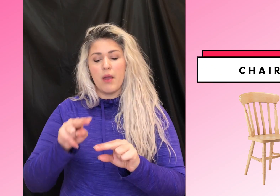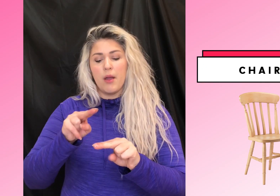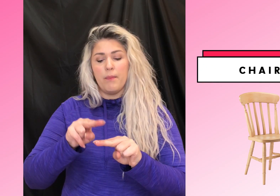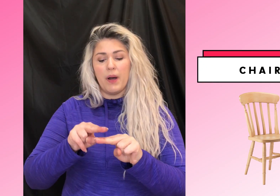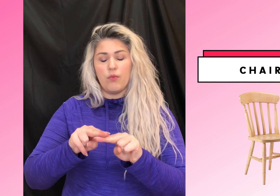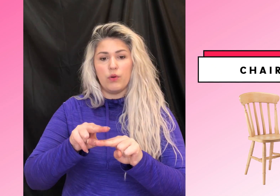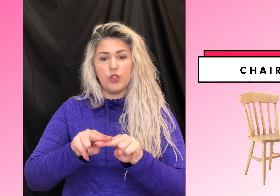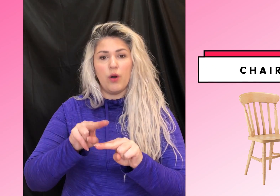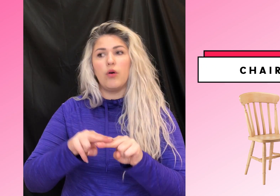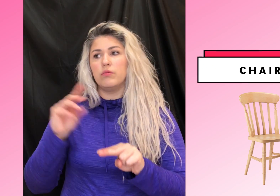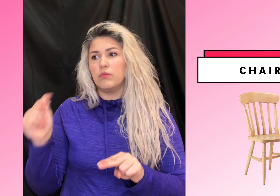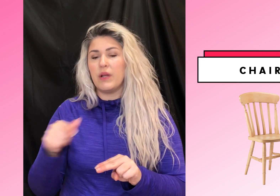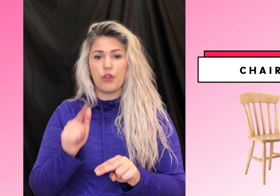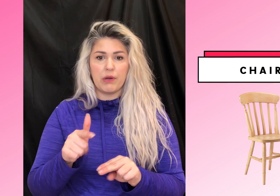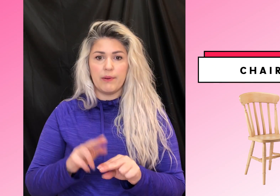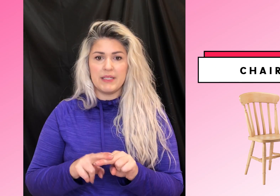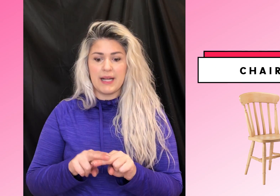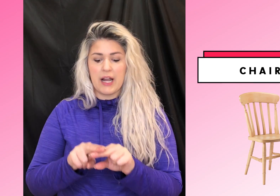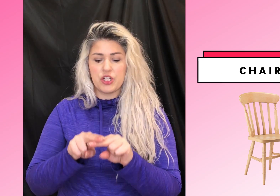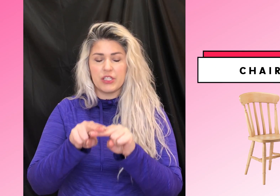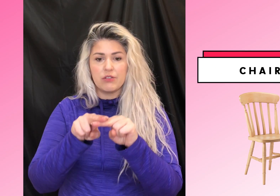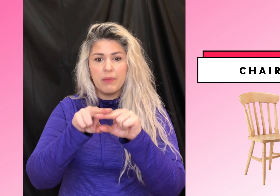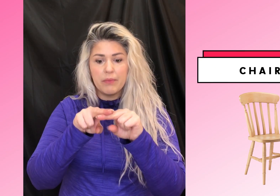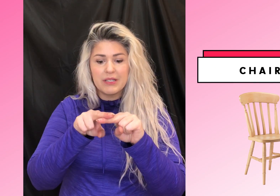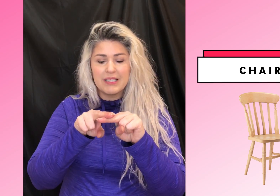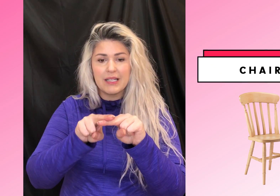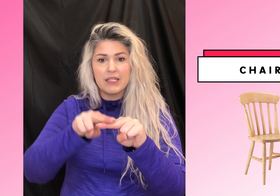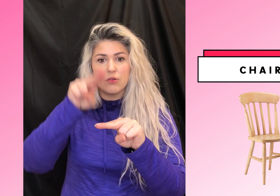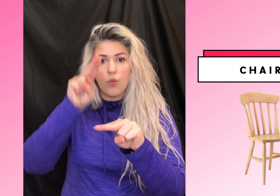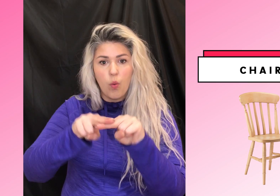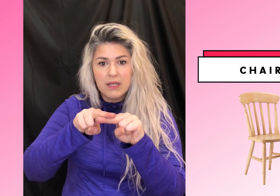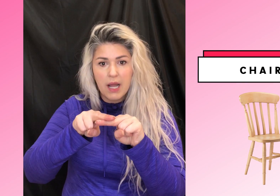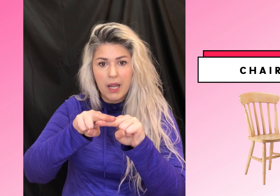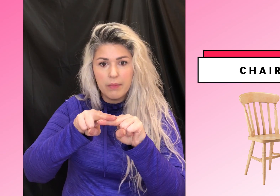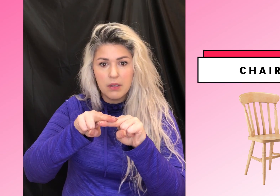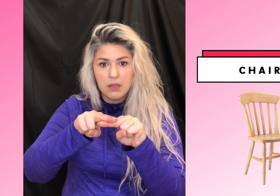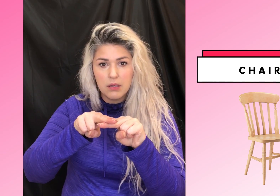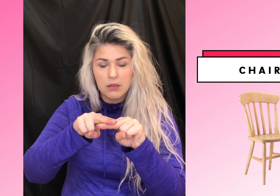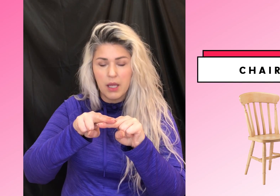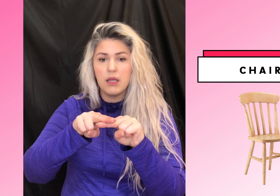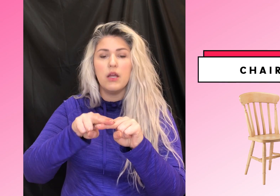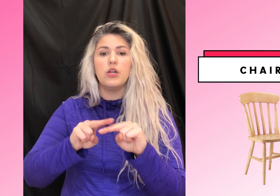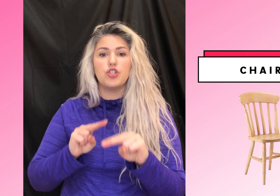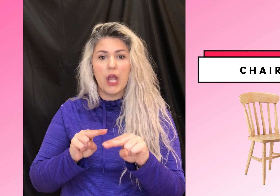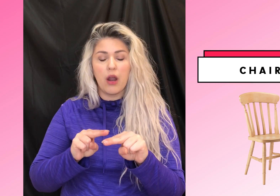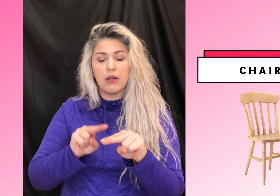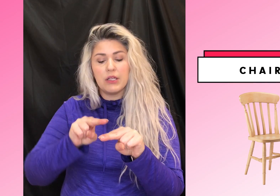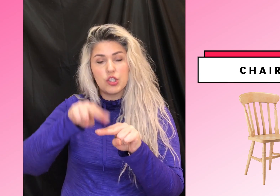but when you, Oh, week three, when we did actions, cause remember sit is one time. Okay. Chair is